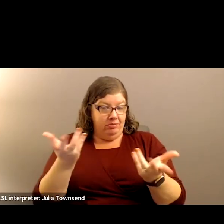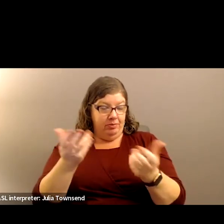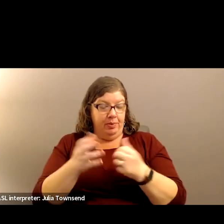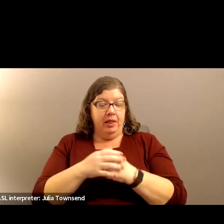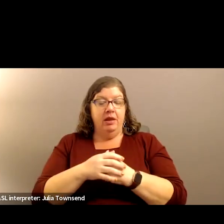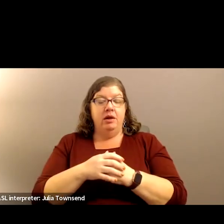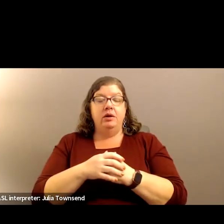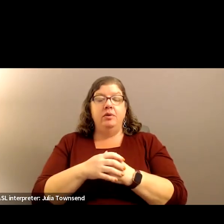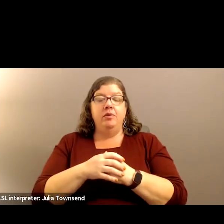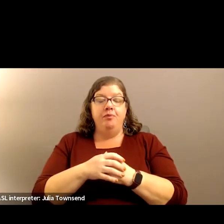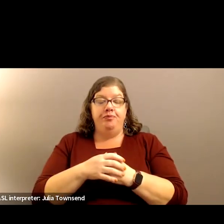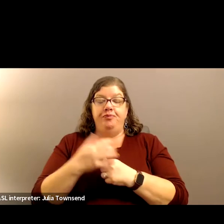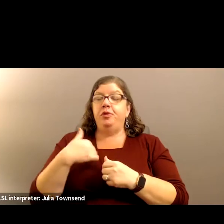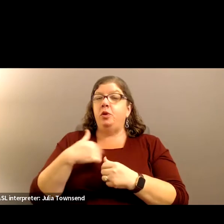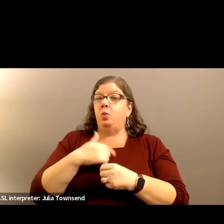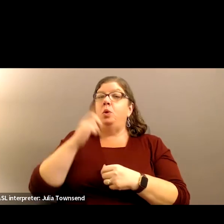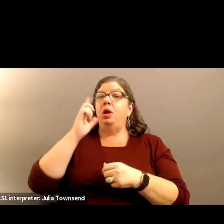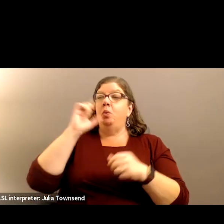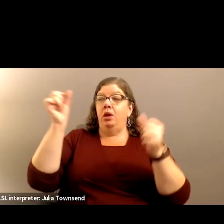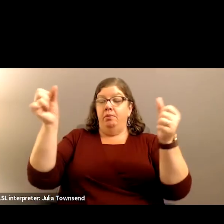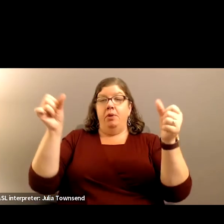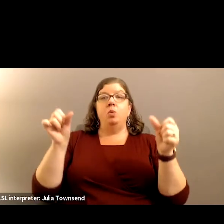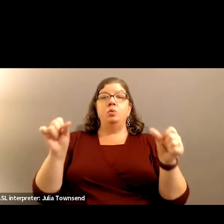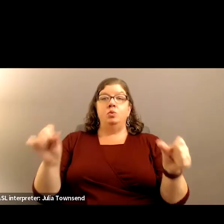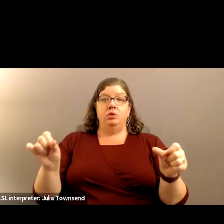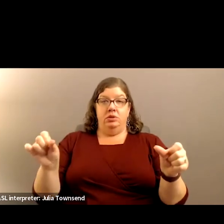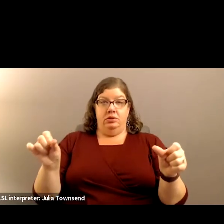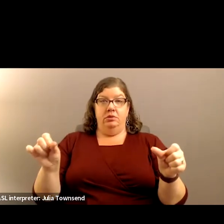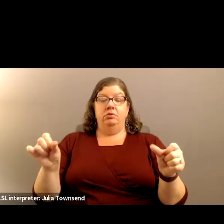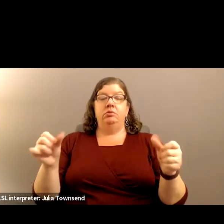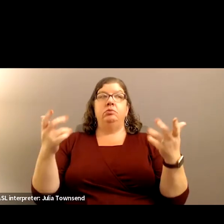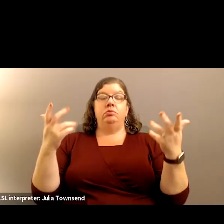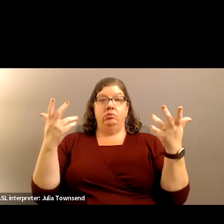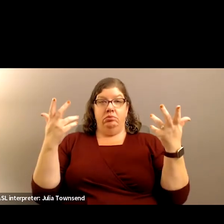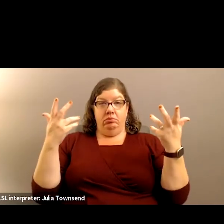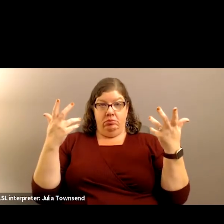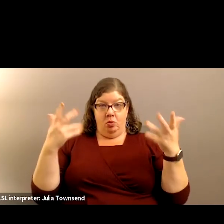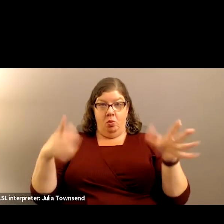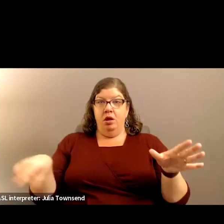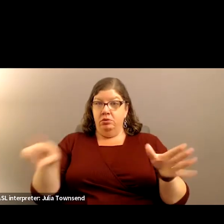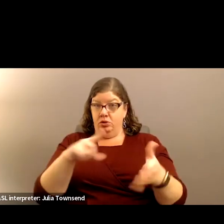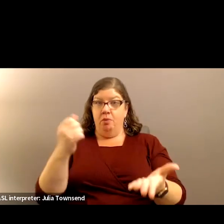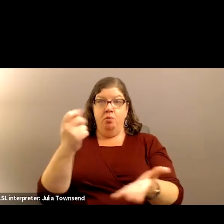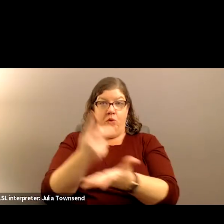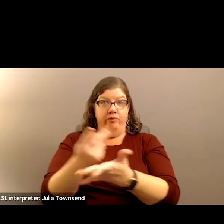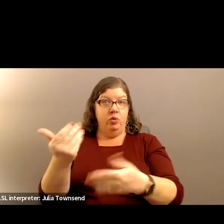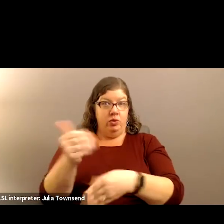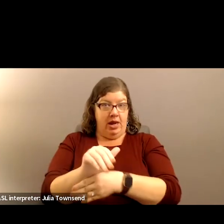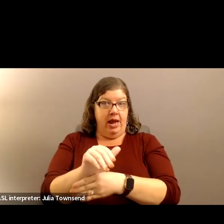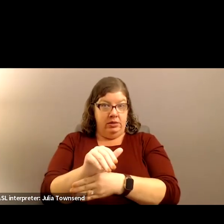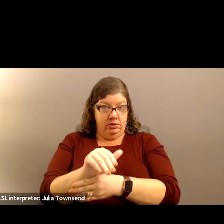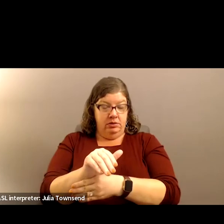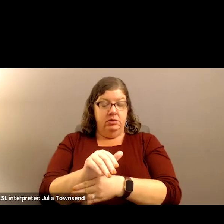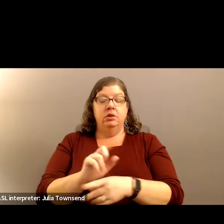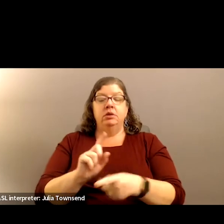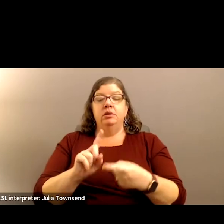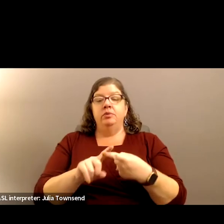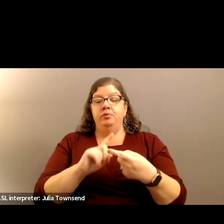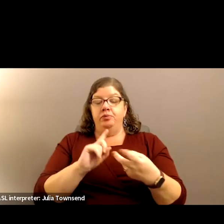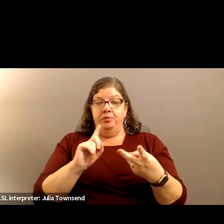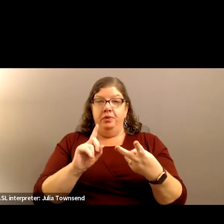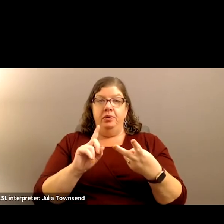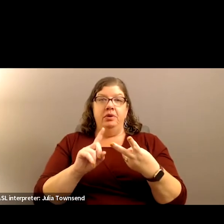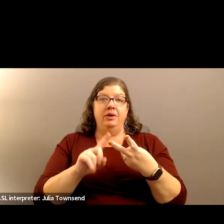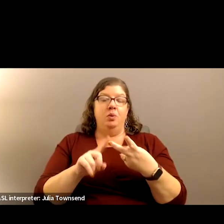No, we will post once pending approval tonight. And